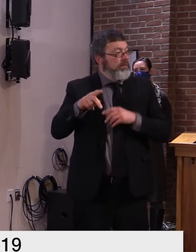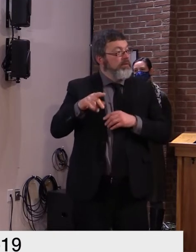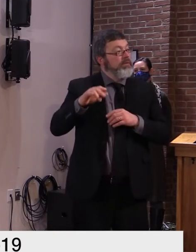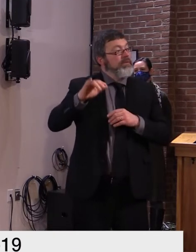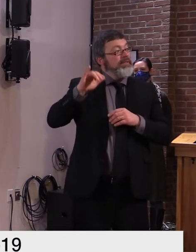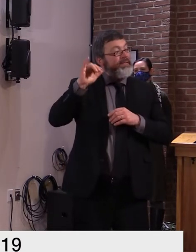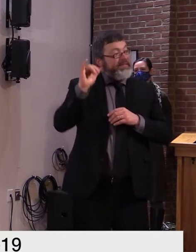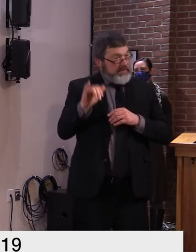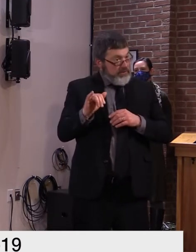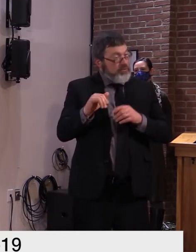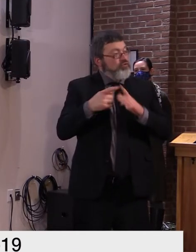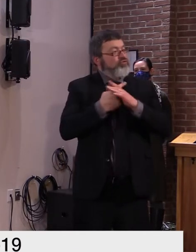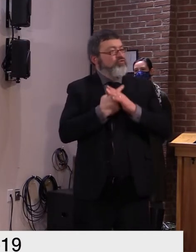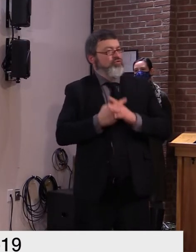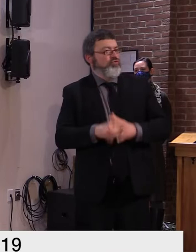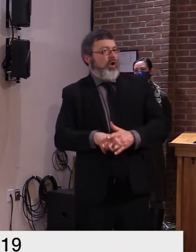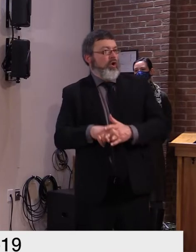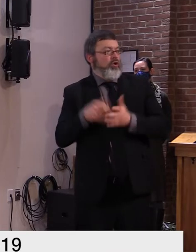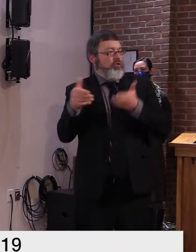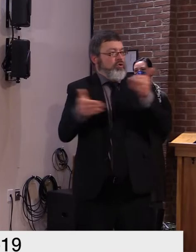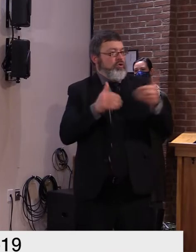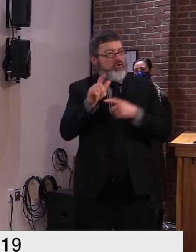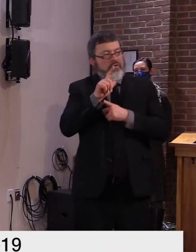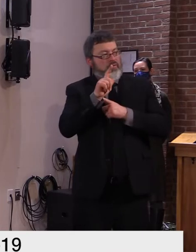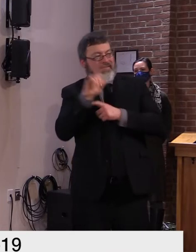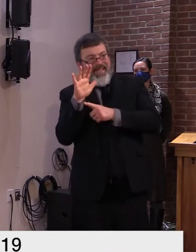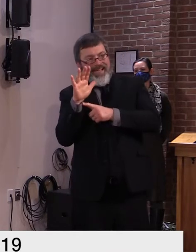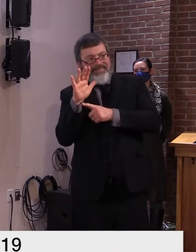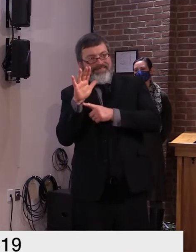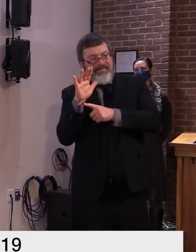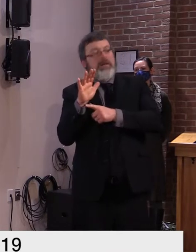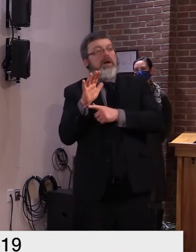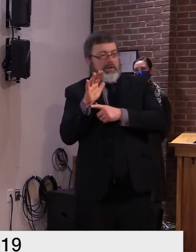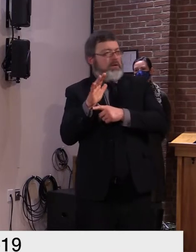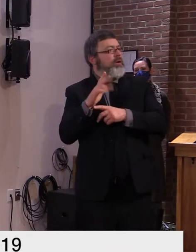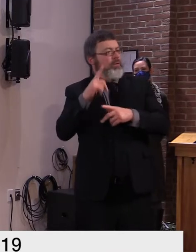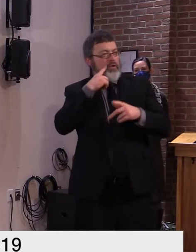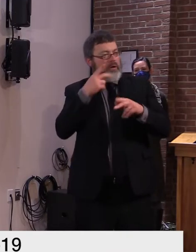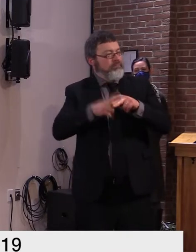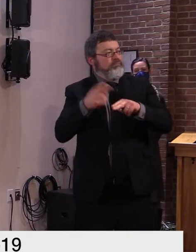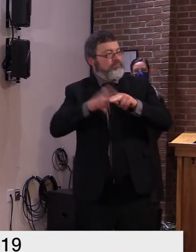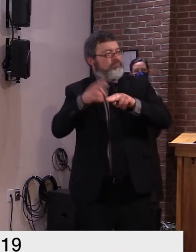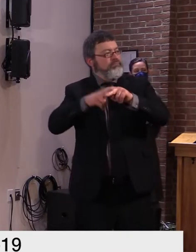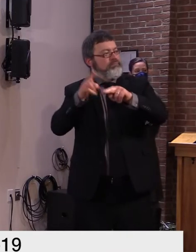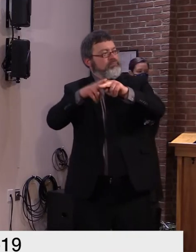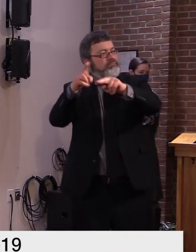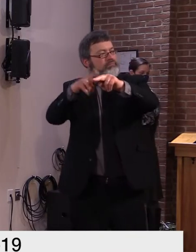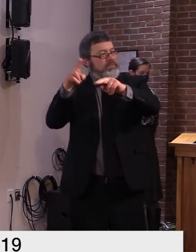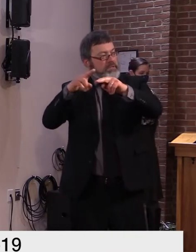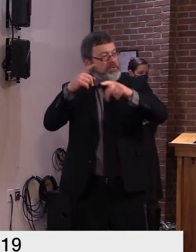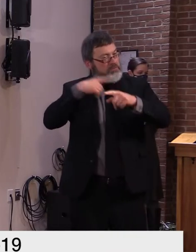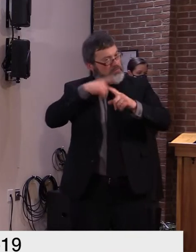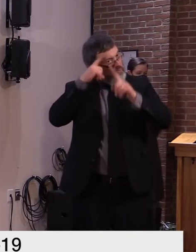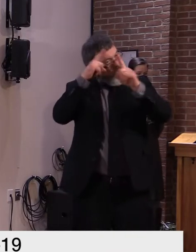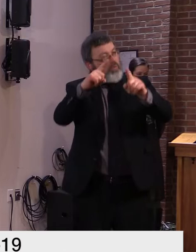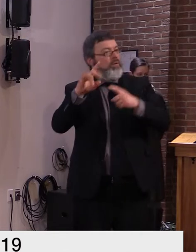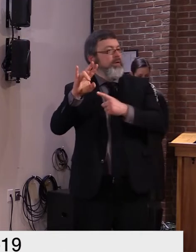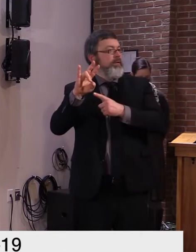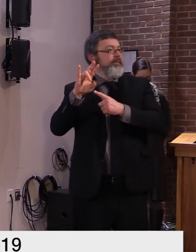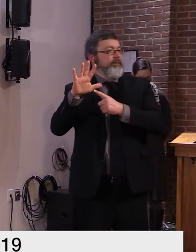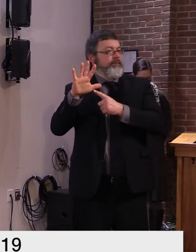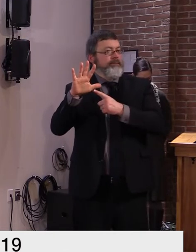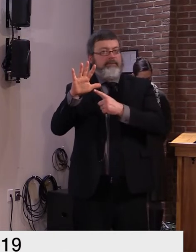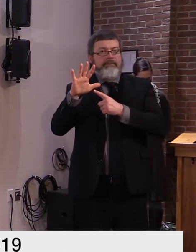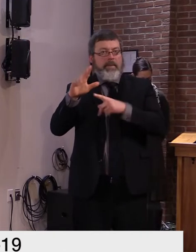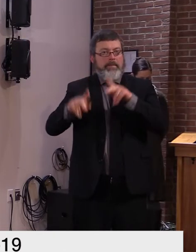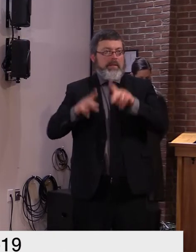75 additional uh contact tracers the expanded team will be working 8 a.m to 4 30 p